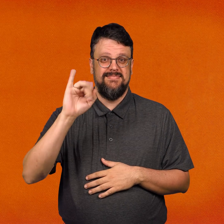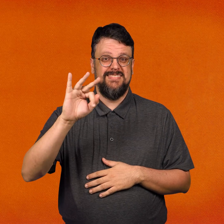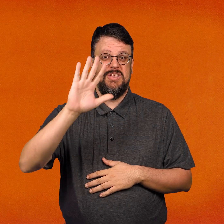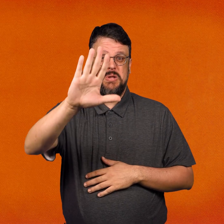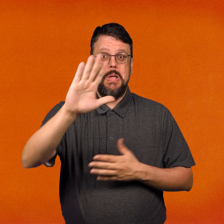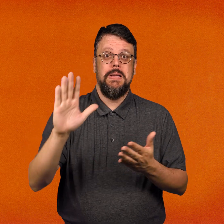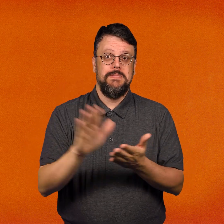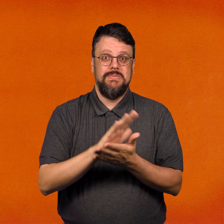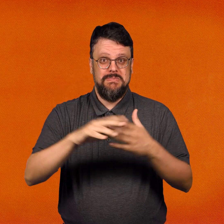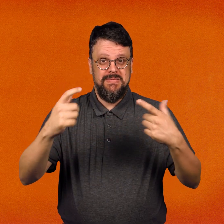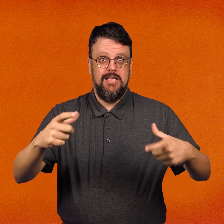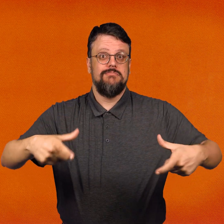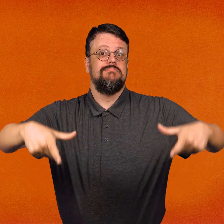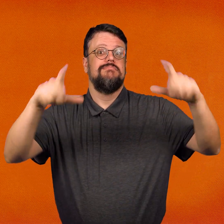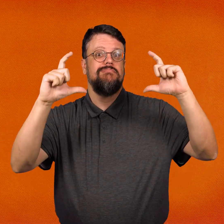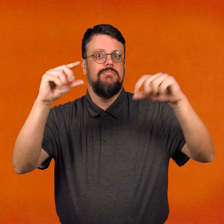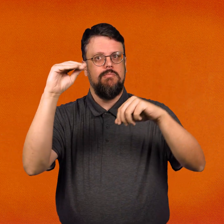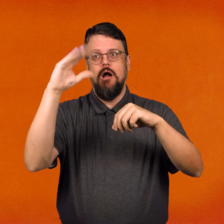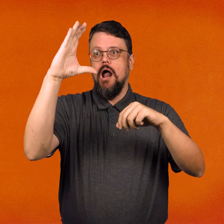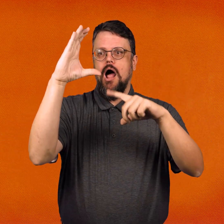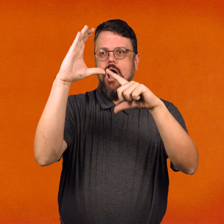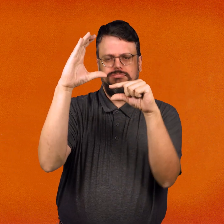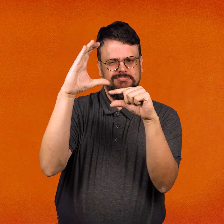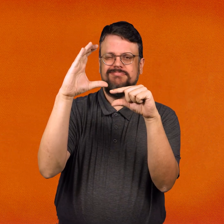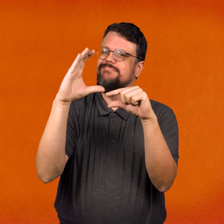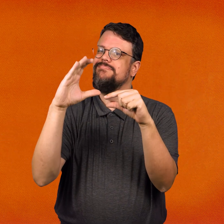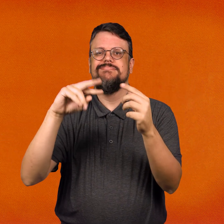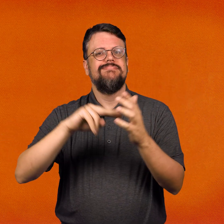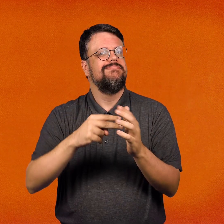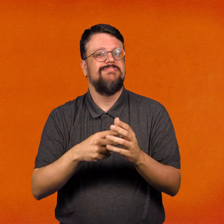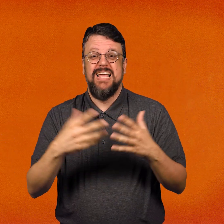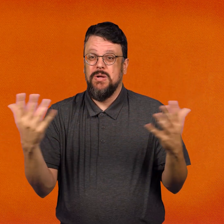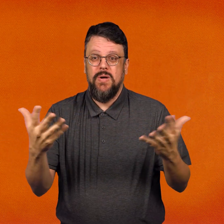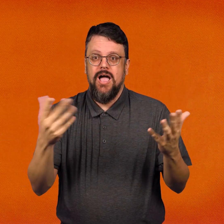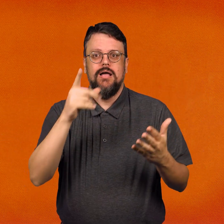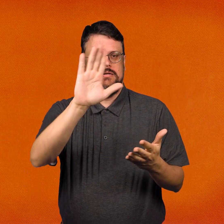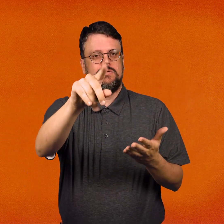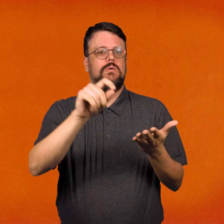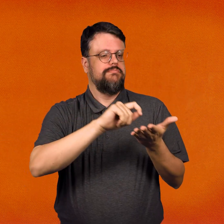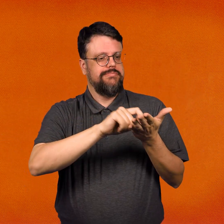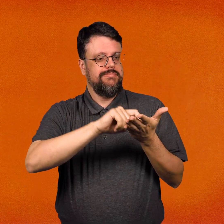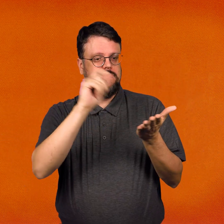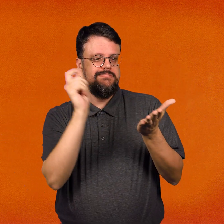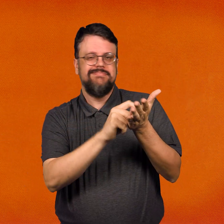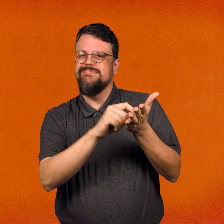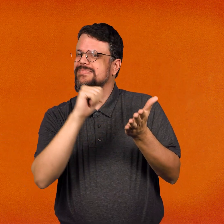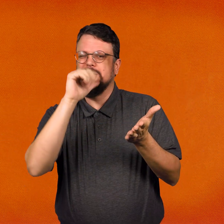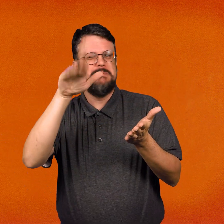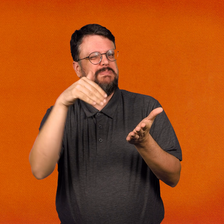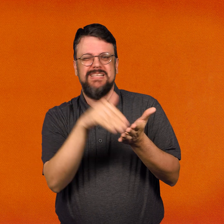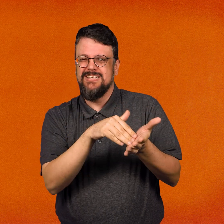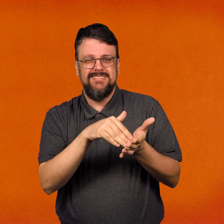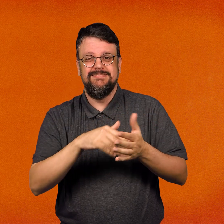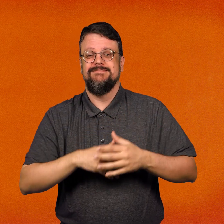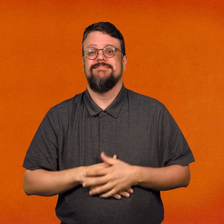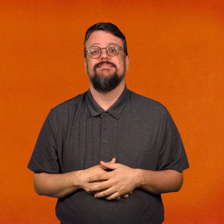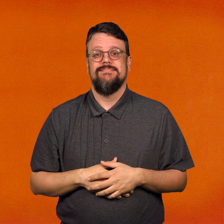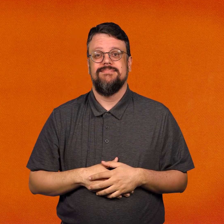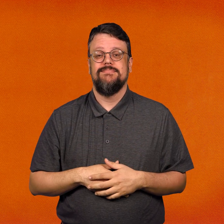If on your plate, one part is larger than the other, it is probably because your marks were not in the exact centers of the